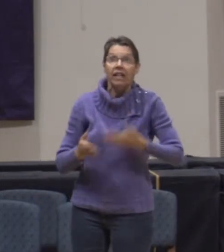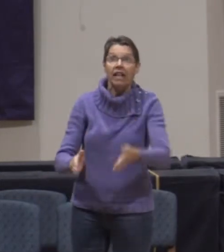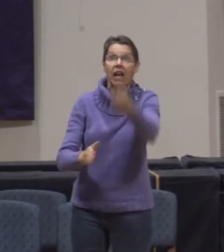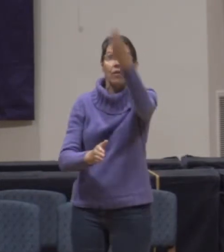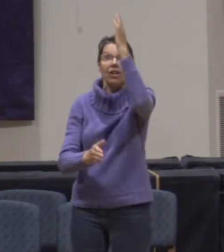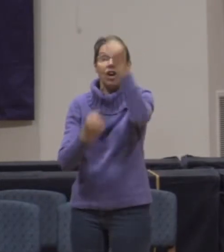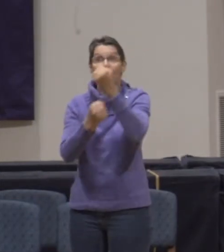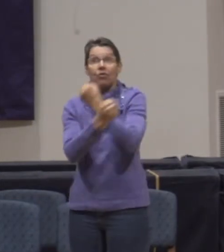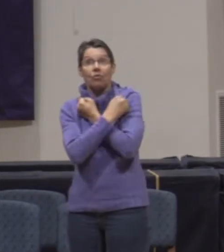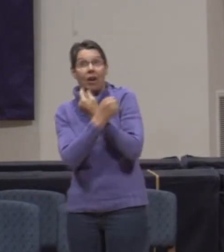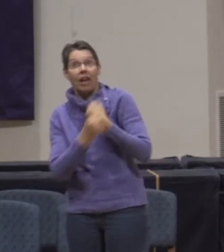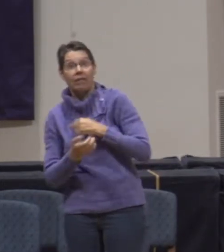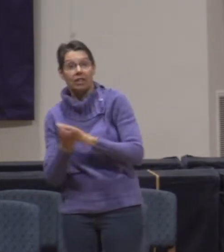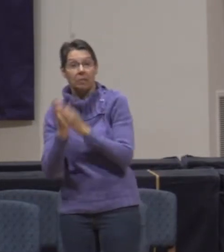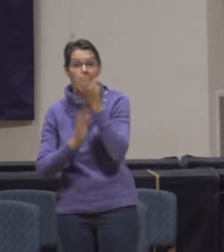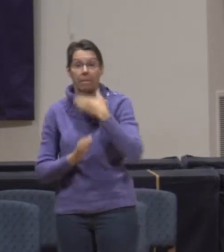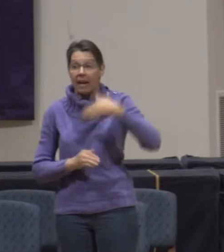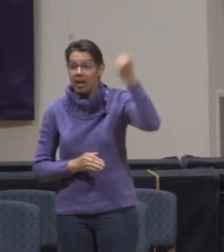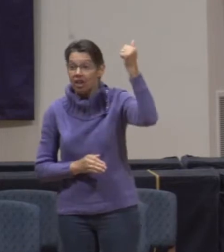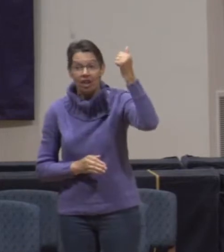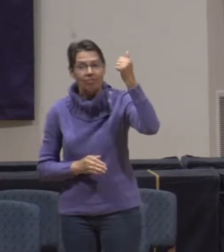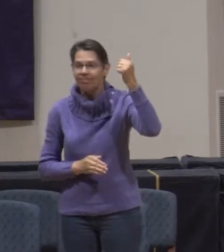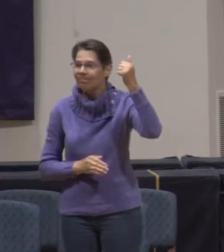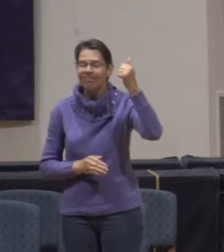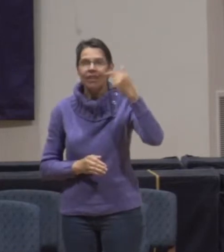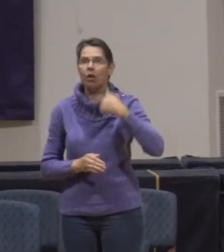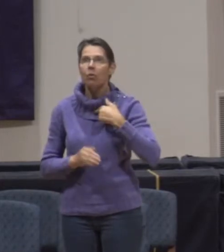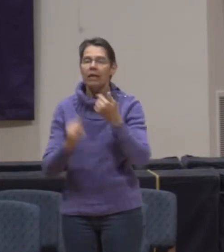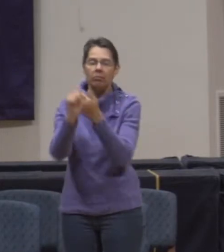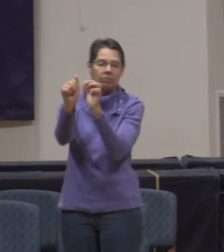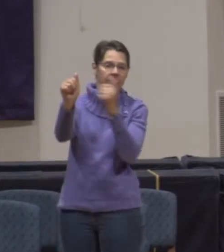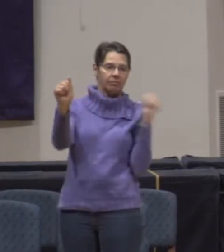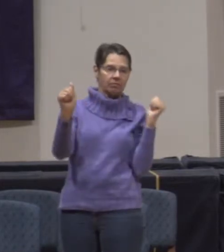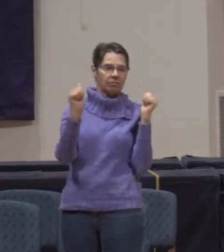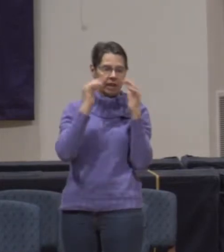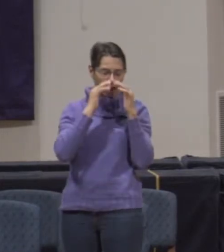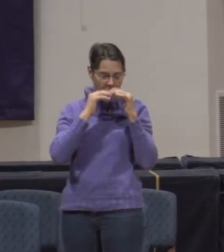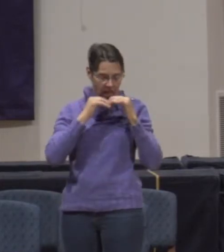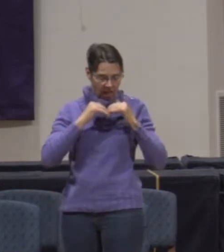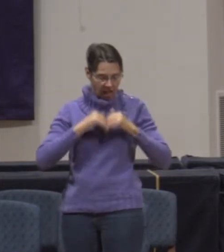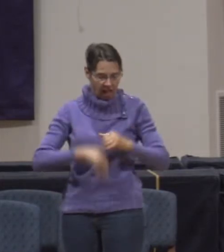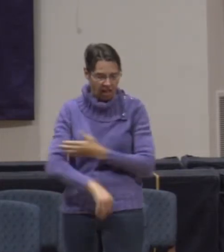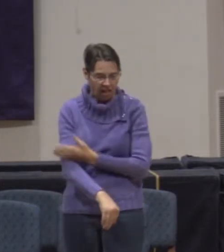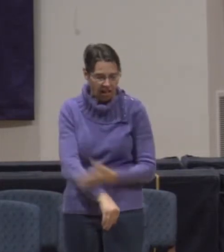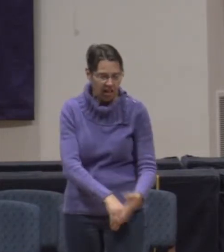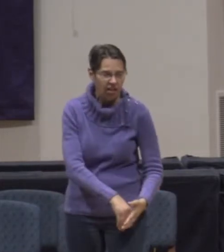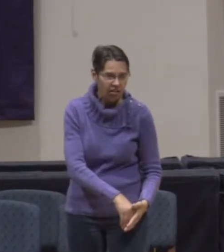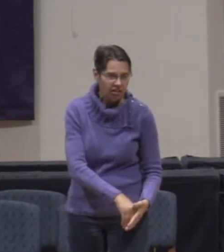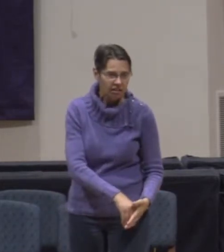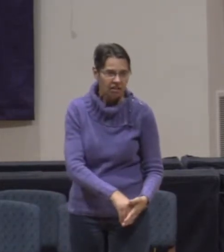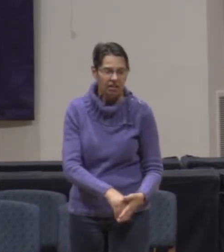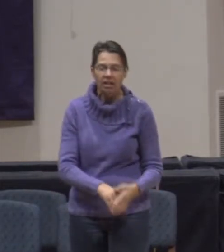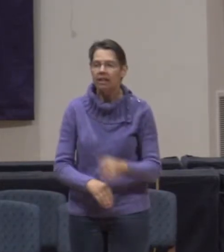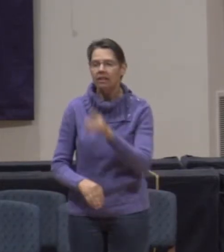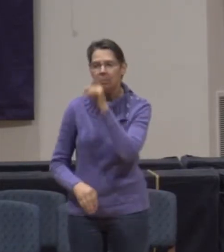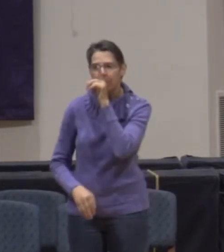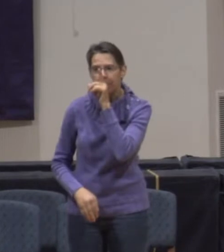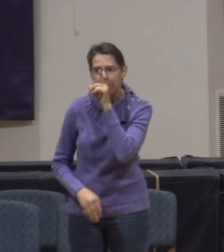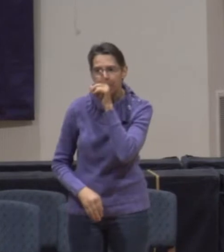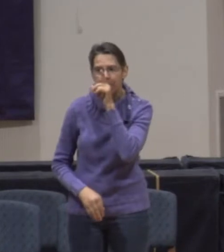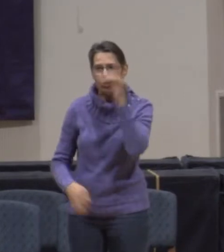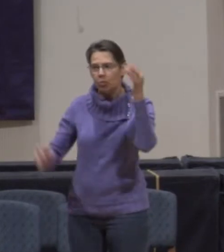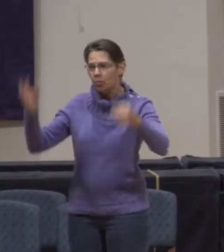into our best selves, we lessen into our worst. And so I don't want us to judge Saul too